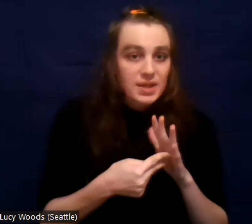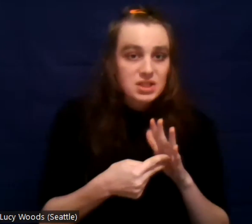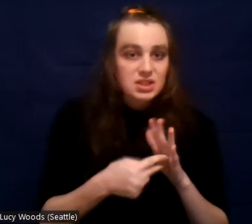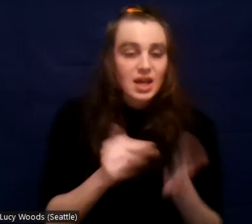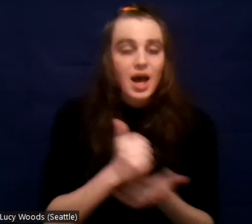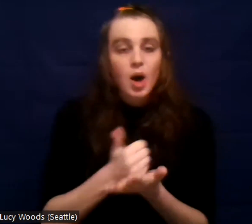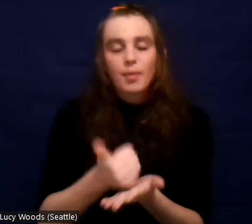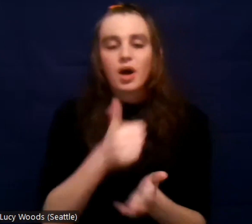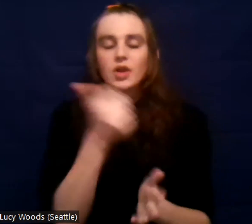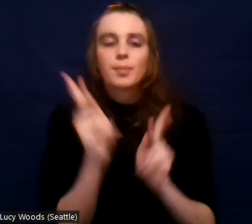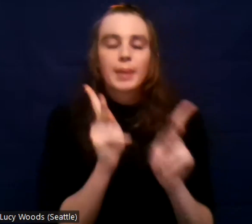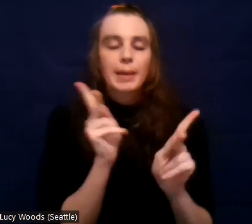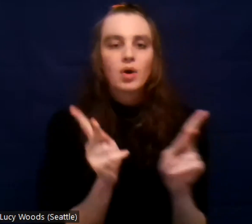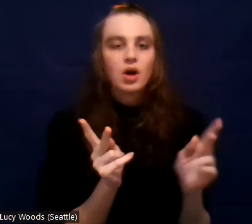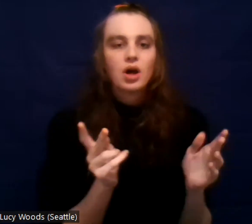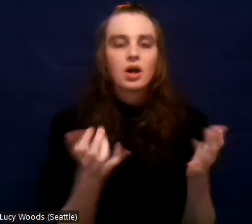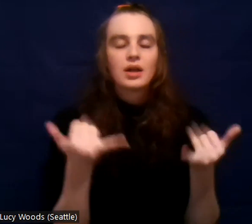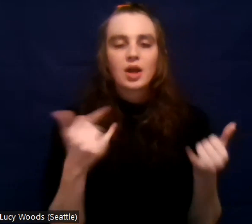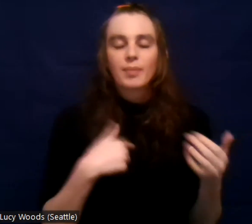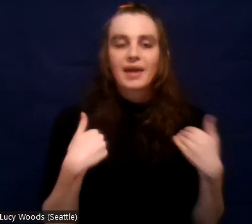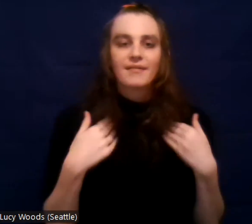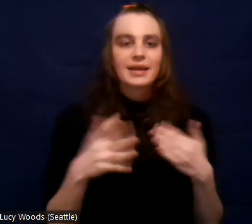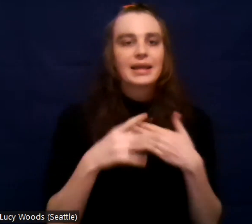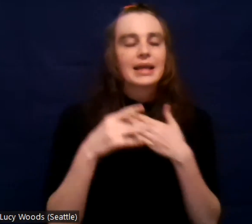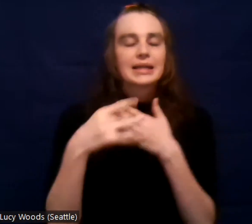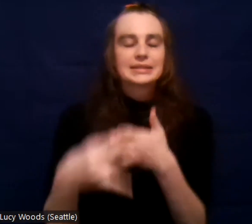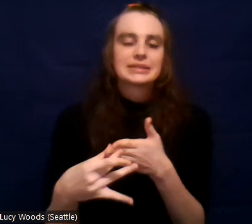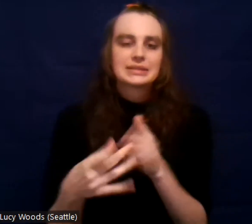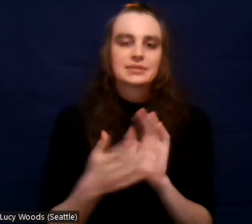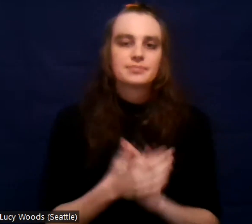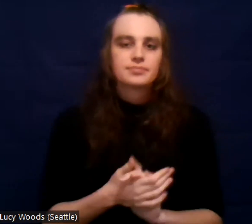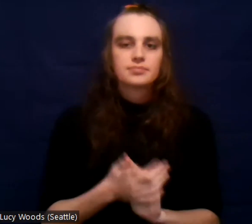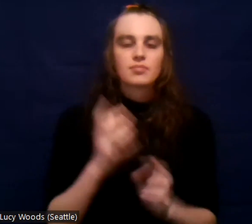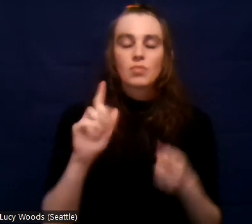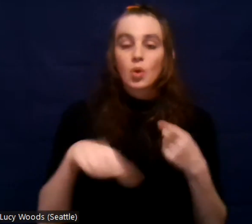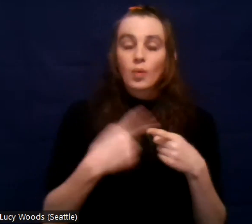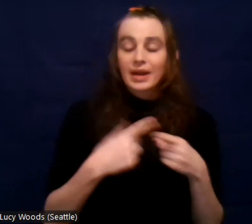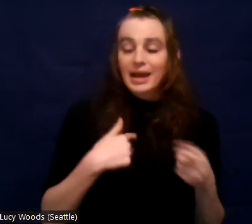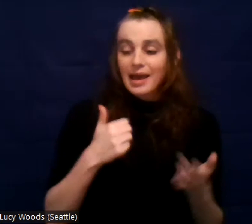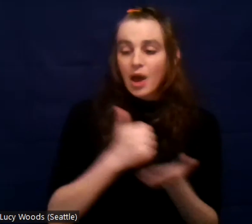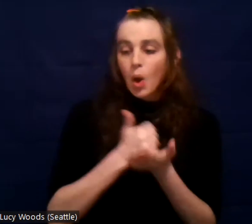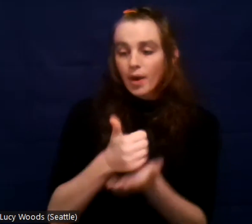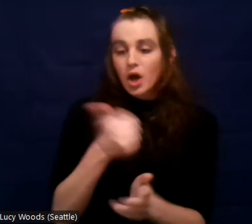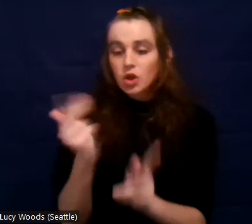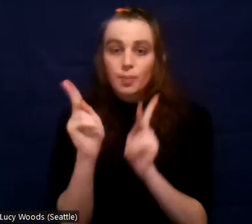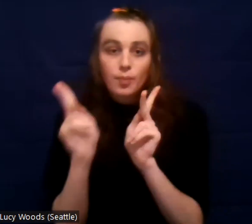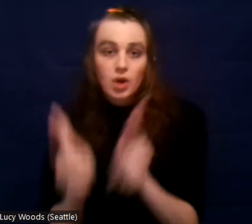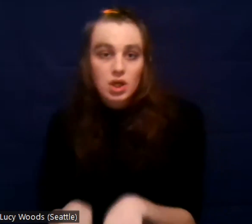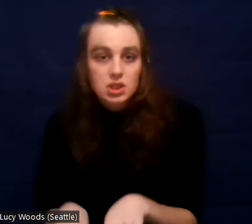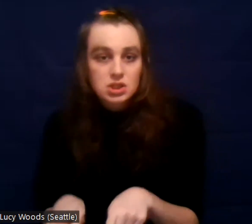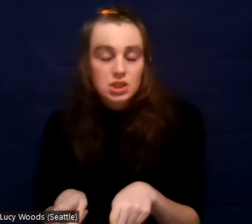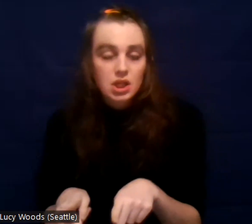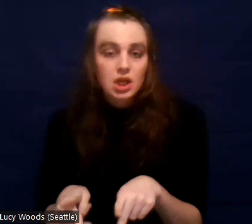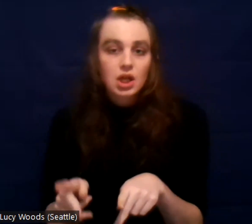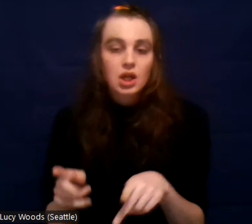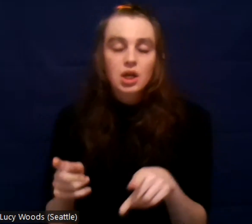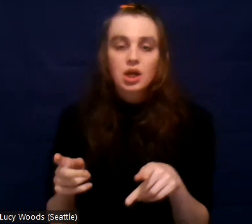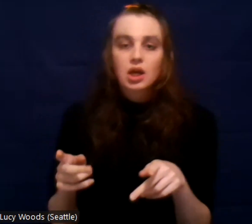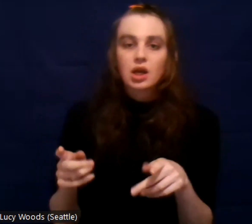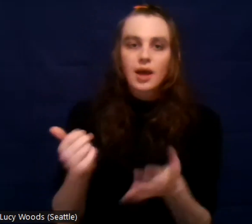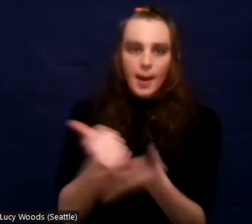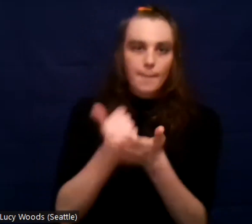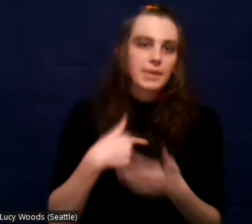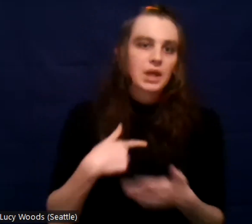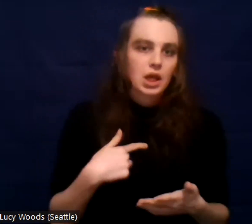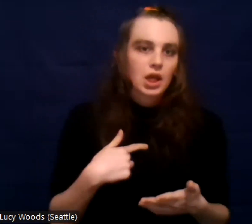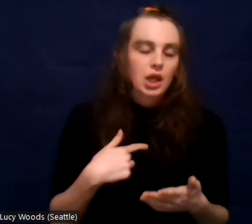for some reason. When I'm helping someone else, uh, when I'm given direction, it gives me direction.